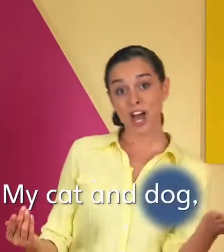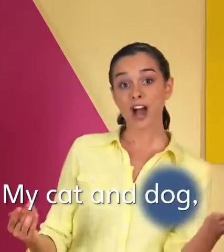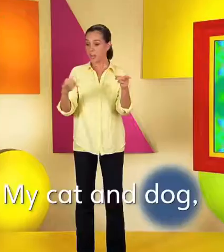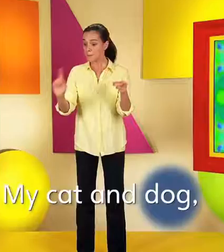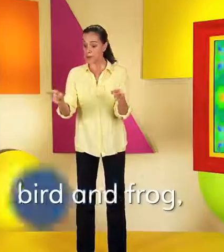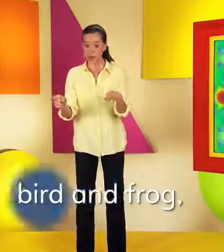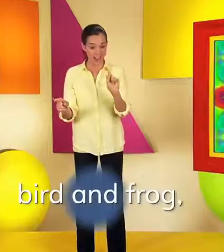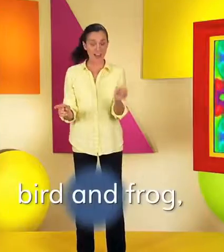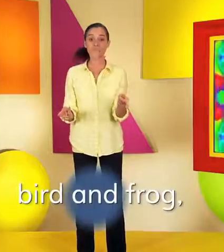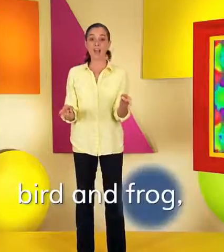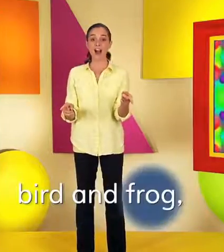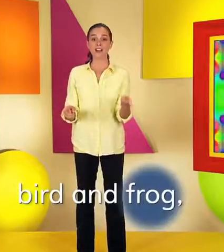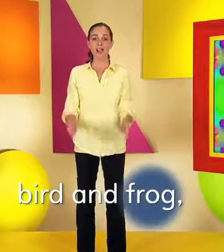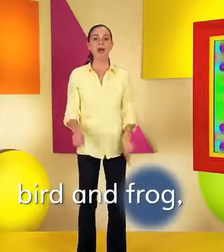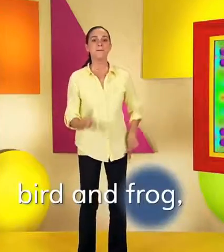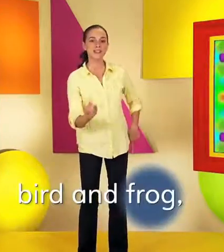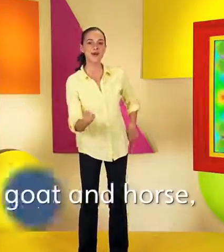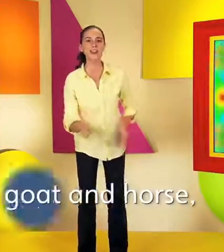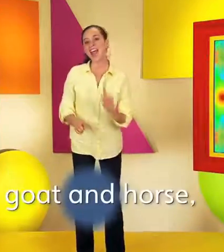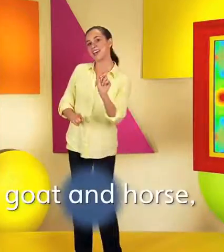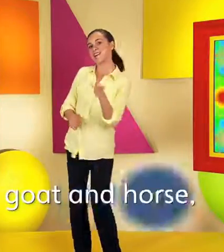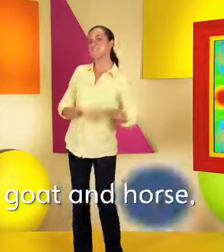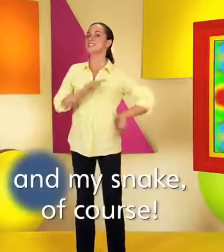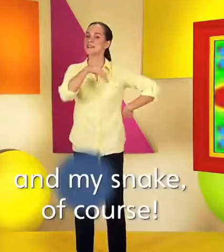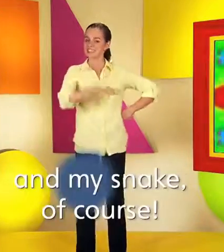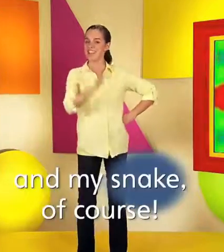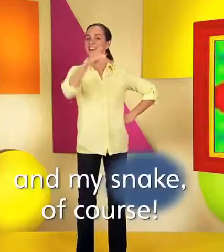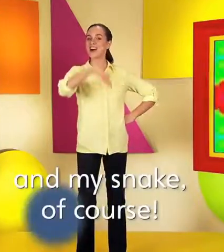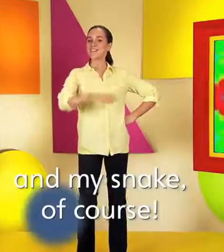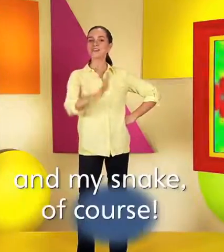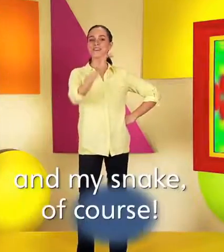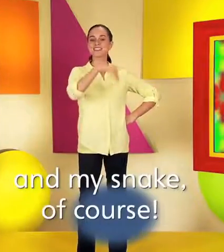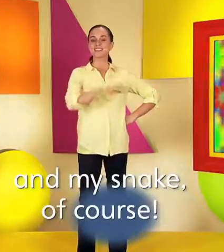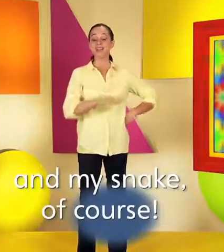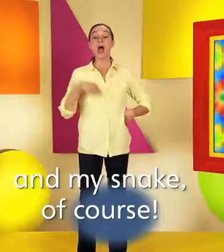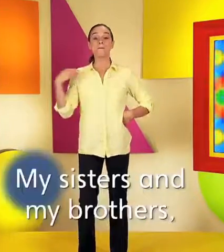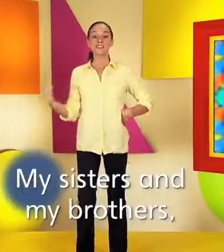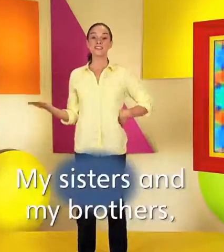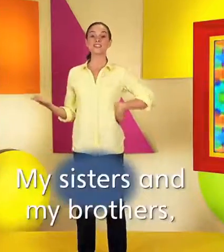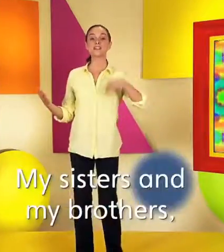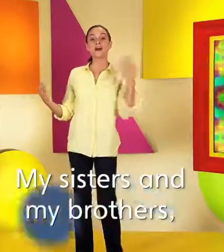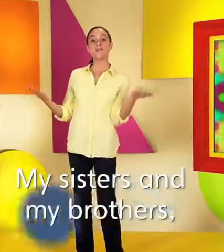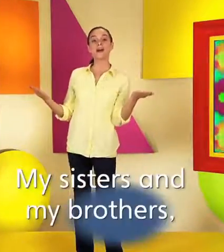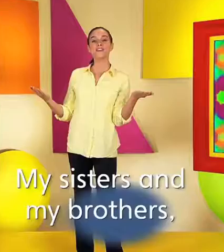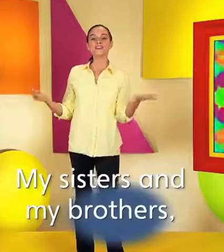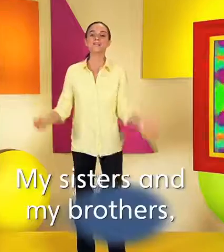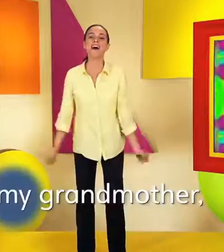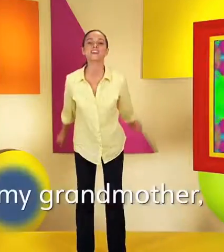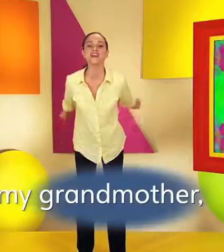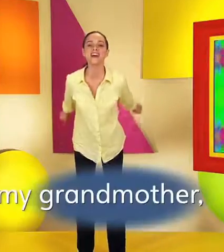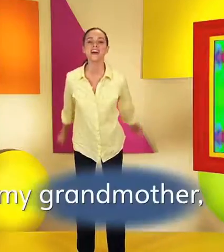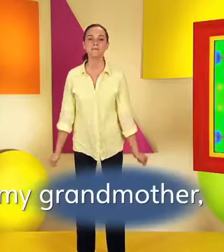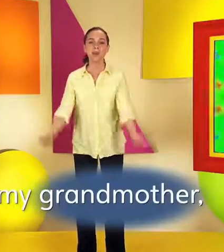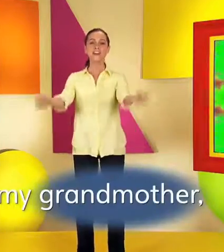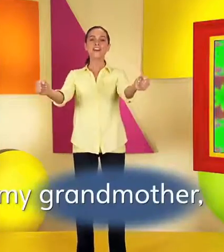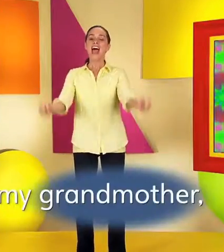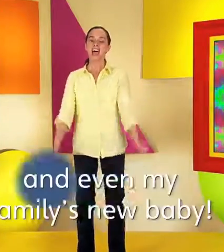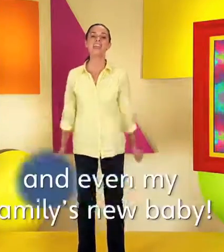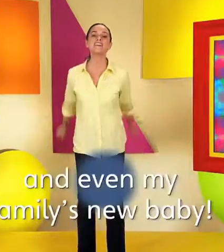dog, bird and frog Goat and horse and my snake, of course My sisters and my brothers, my grandmother And